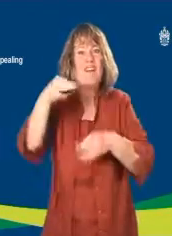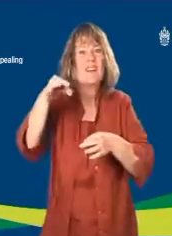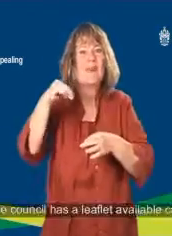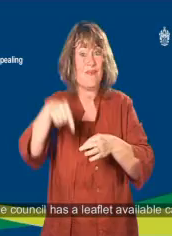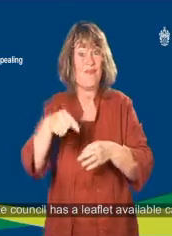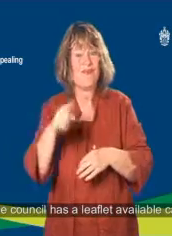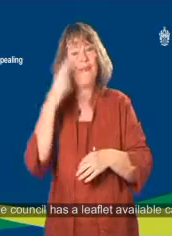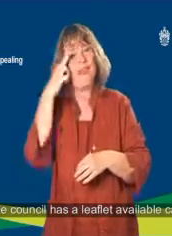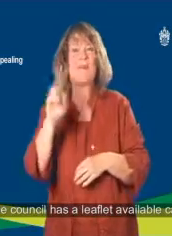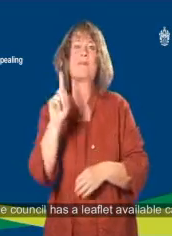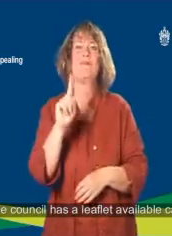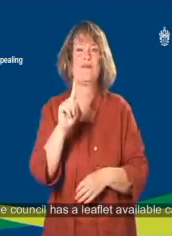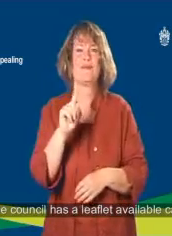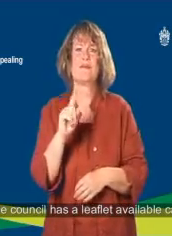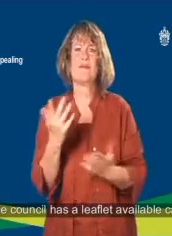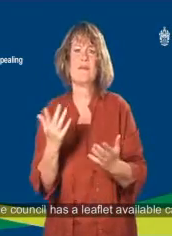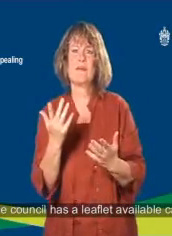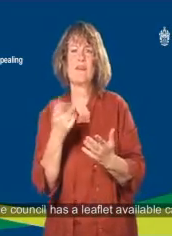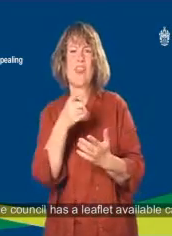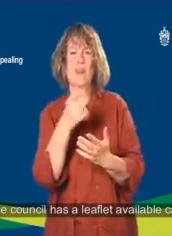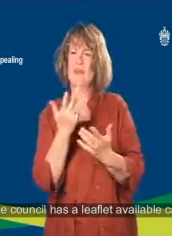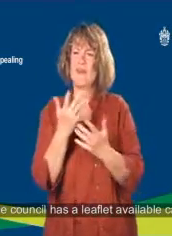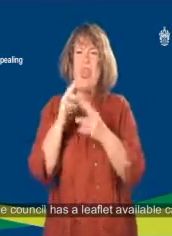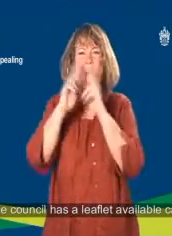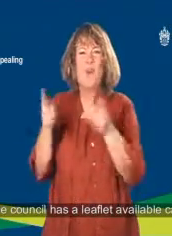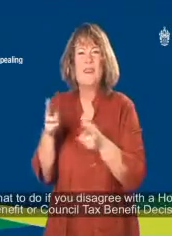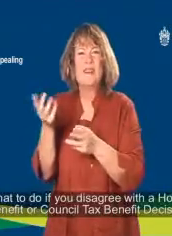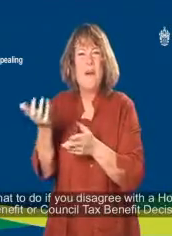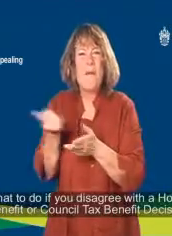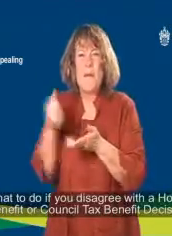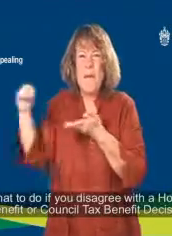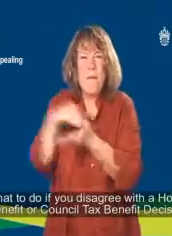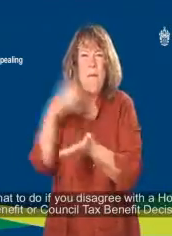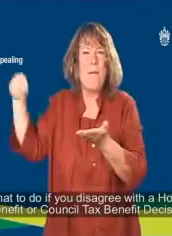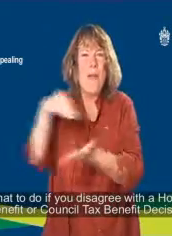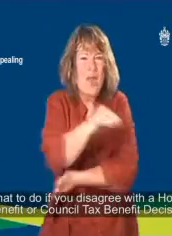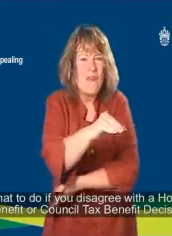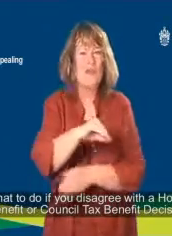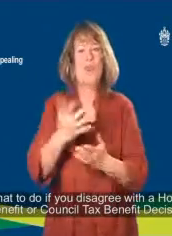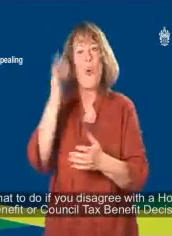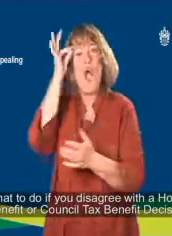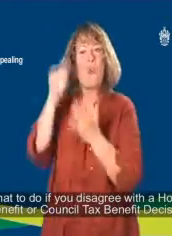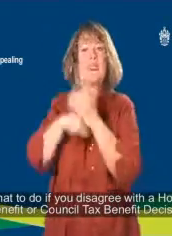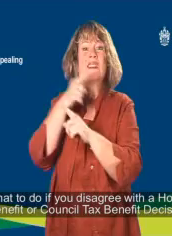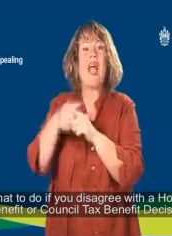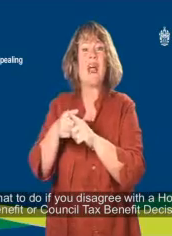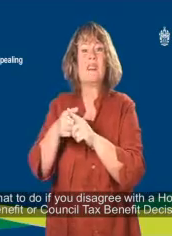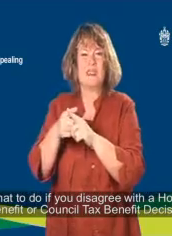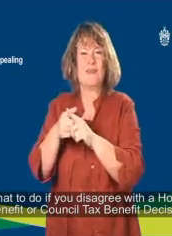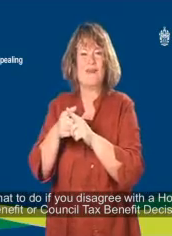The Council has a leaflet available called What to do if you disagree with a housing benefit or